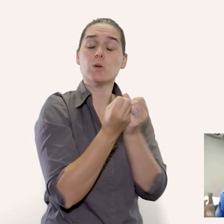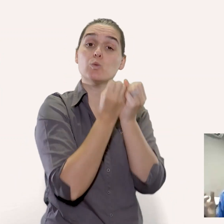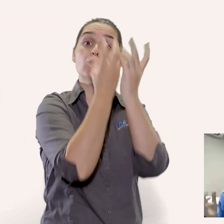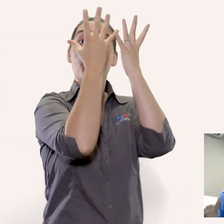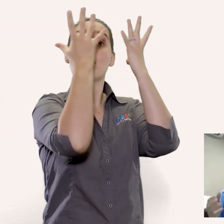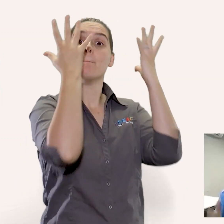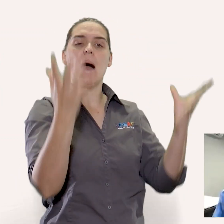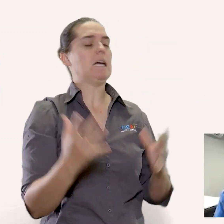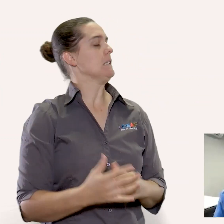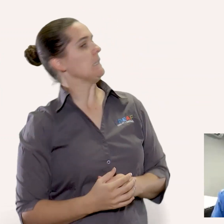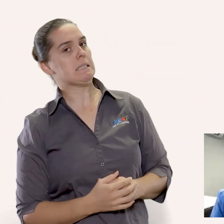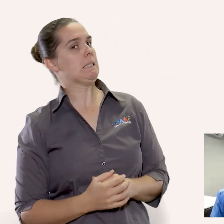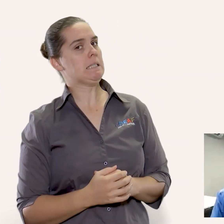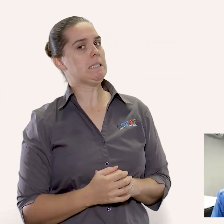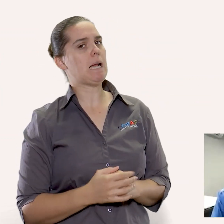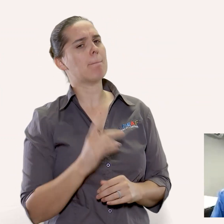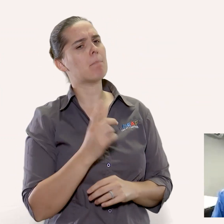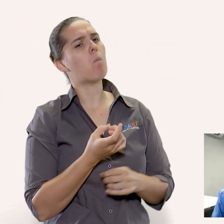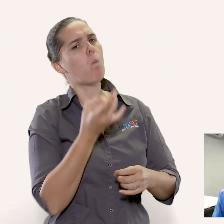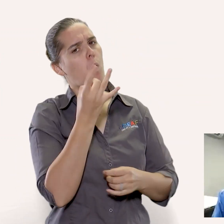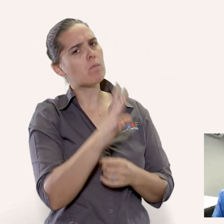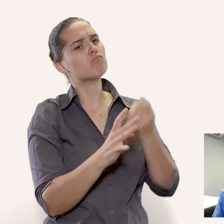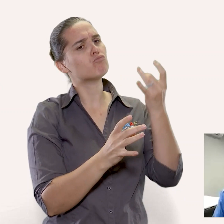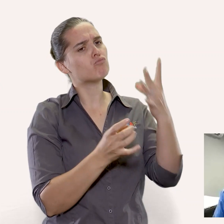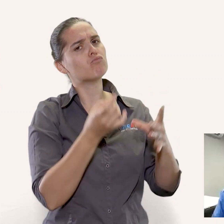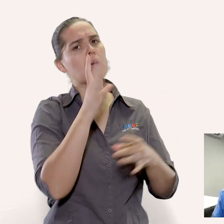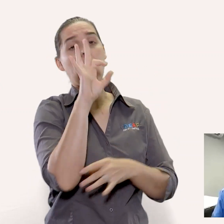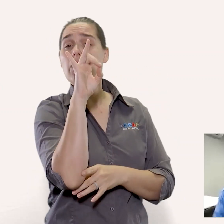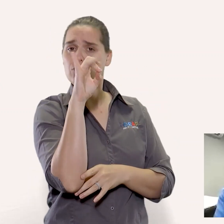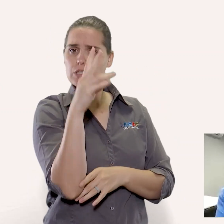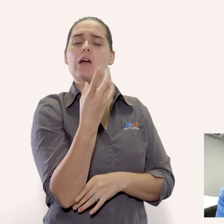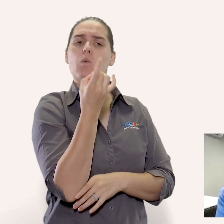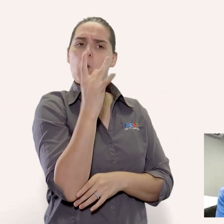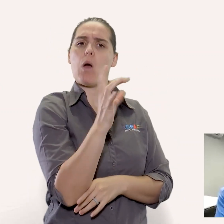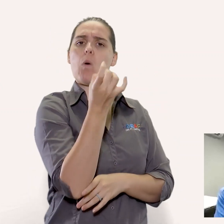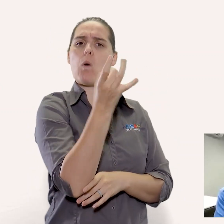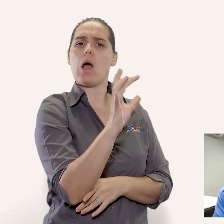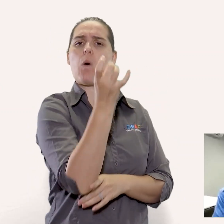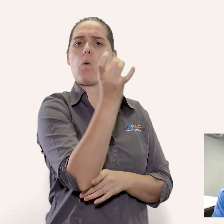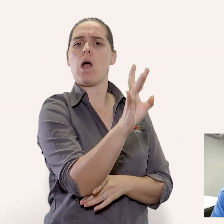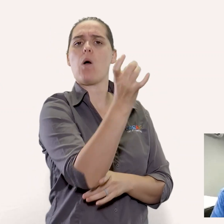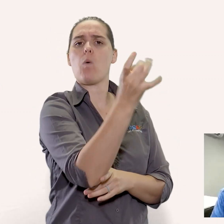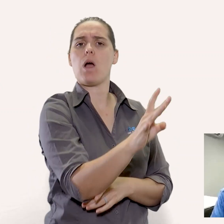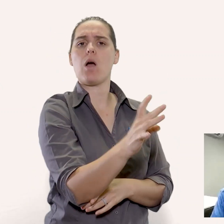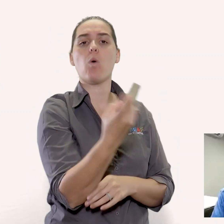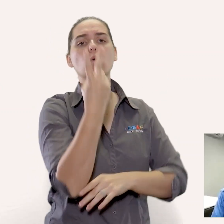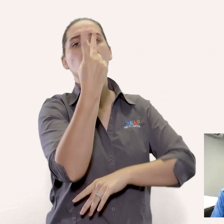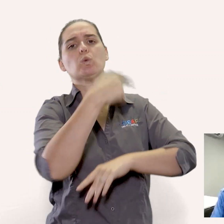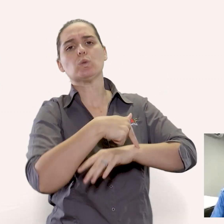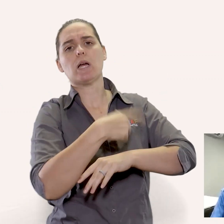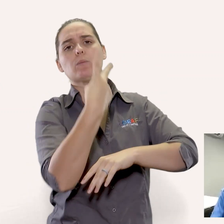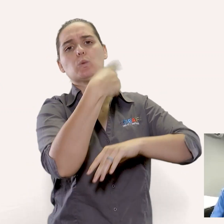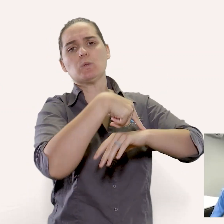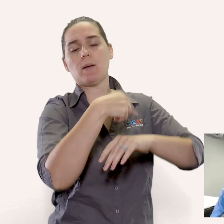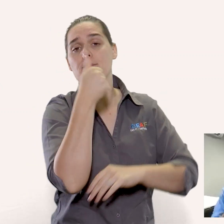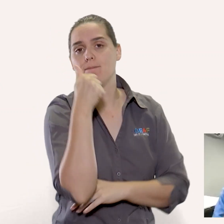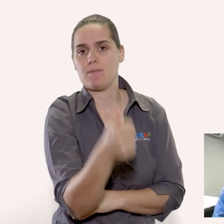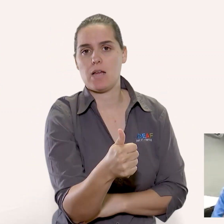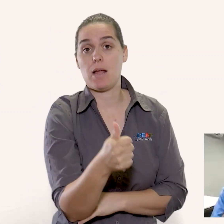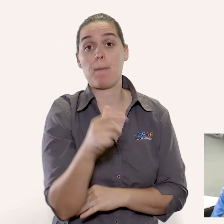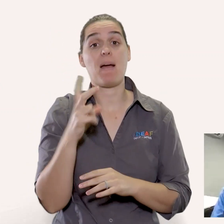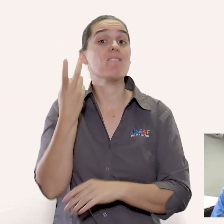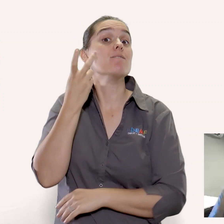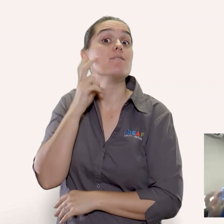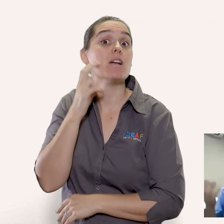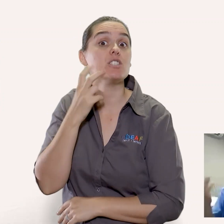concept of sugar you can actually overdo sugar consumption via fruit believe it or not but still fruit will be better